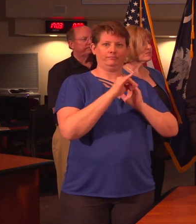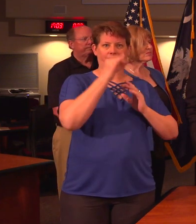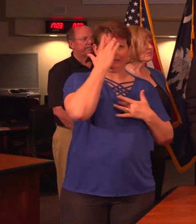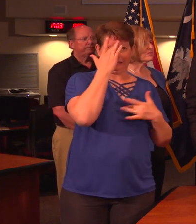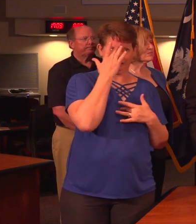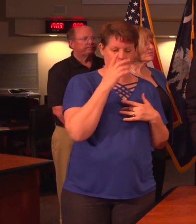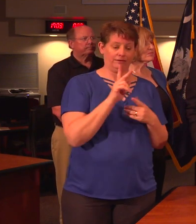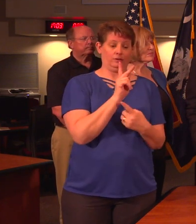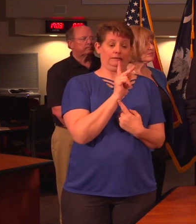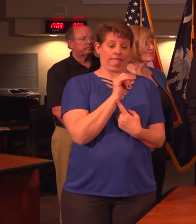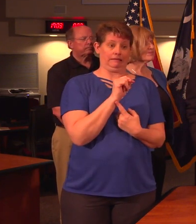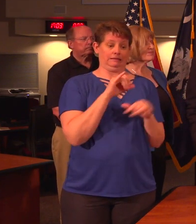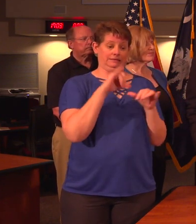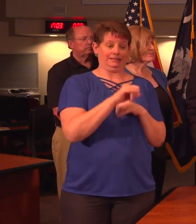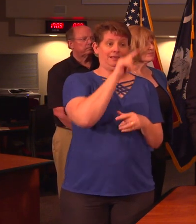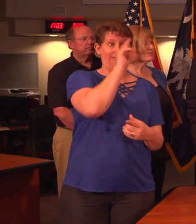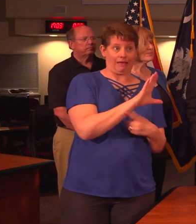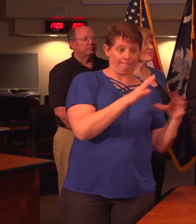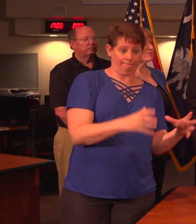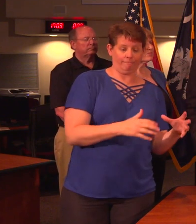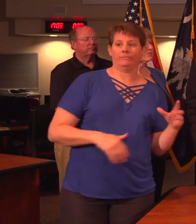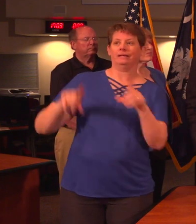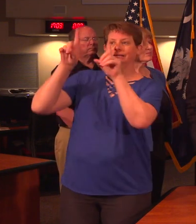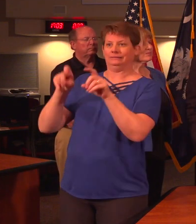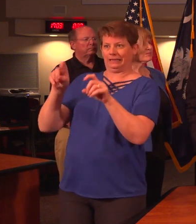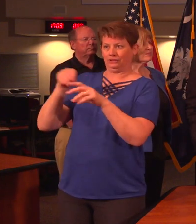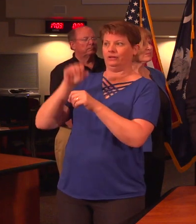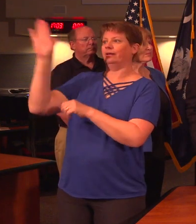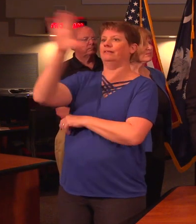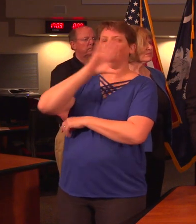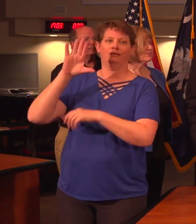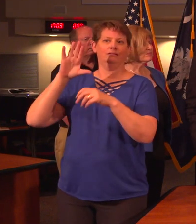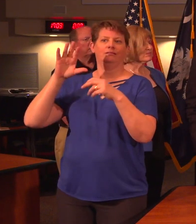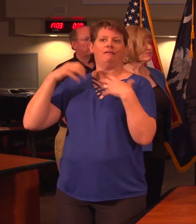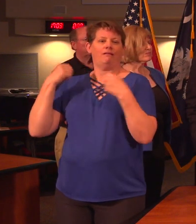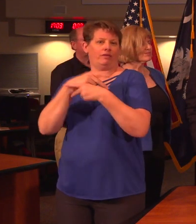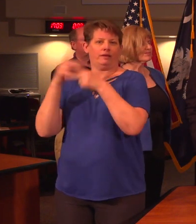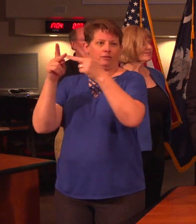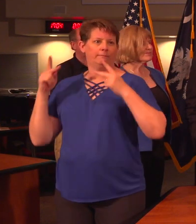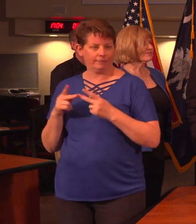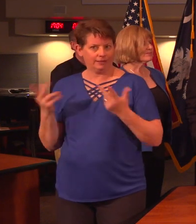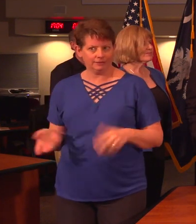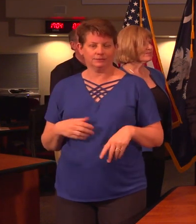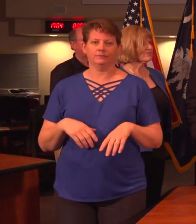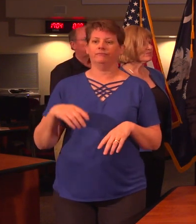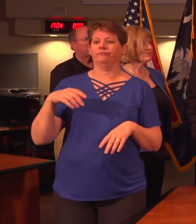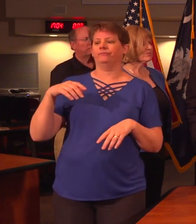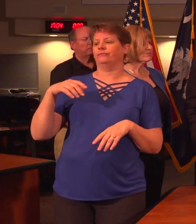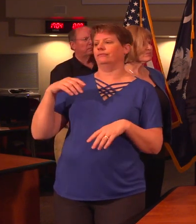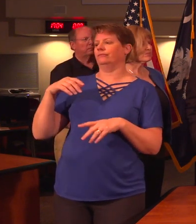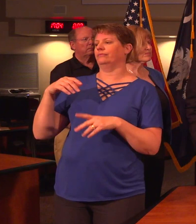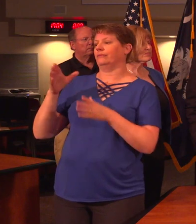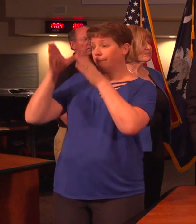exists in the laboratory and the tests are performed in a healthcare setting so that a sample is drawn